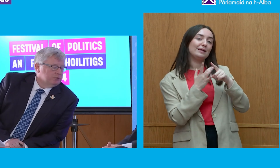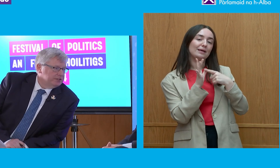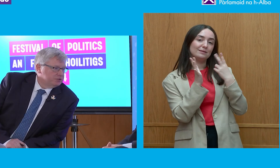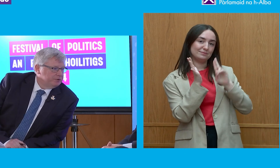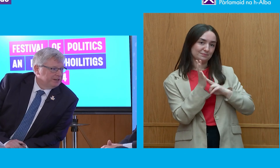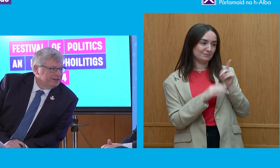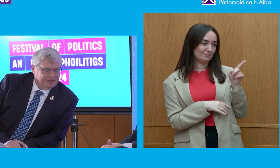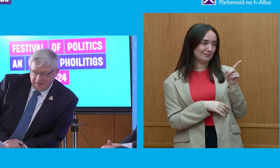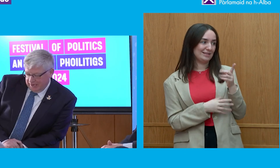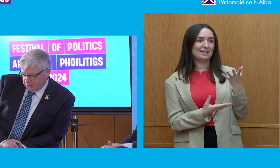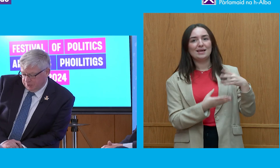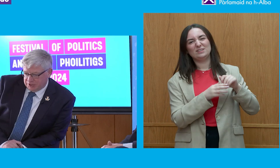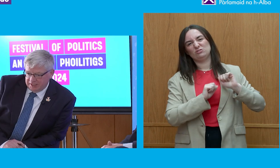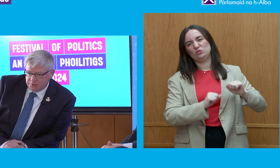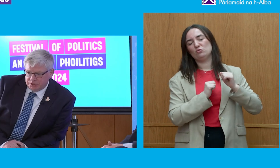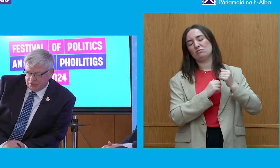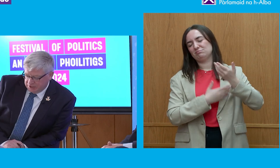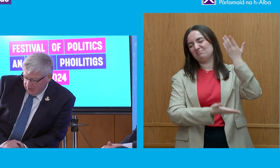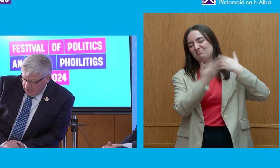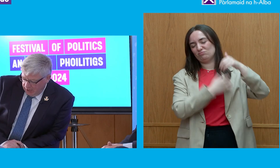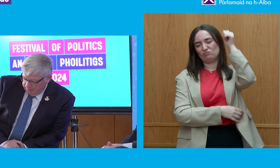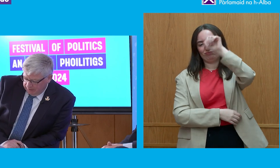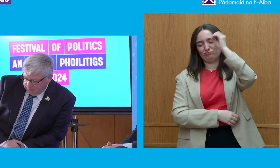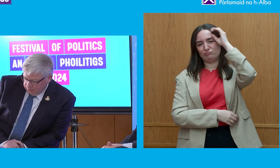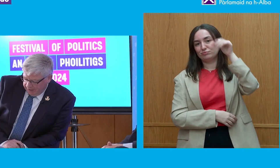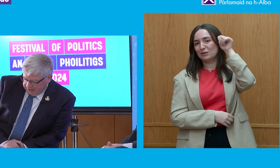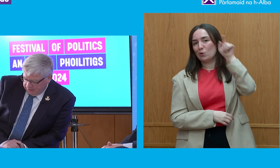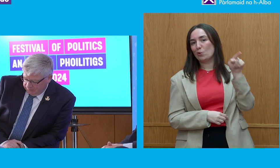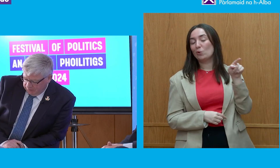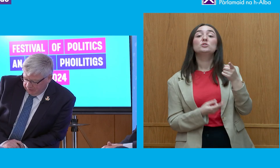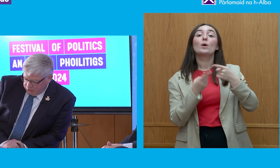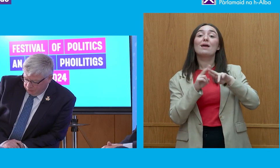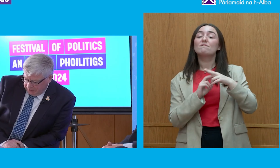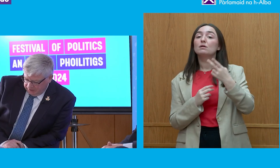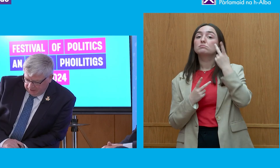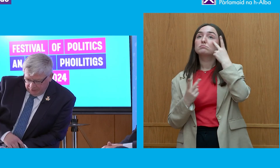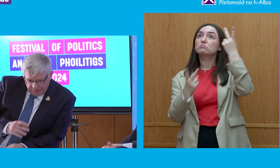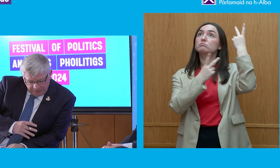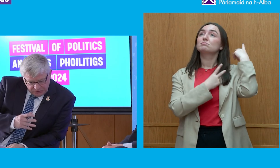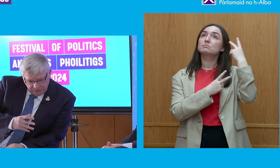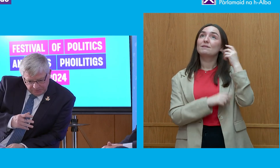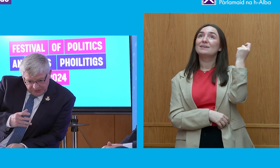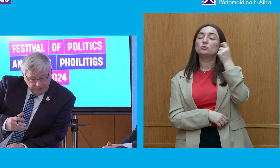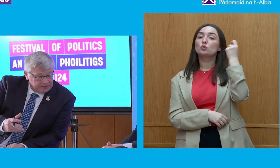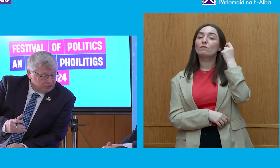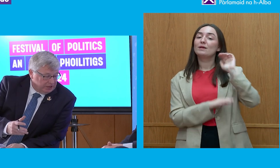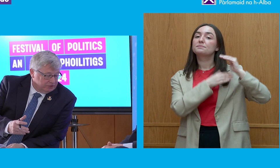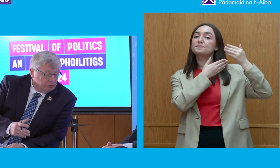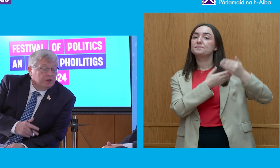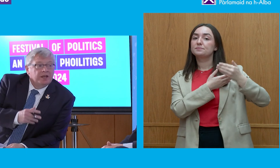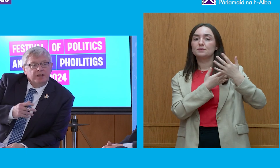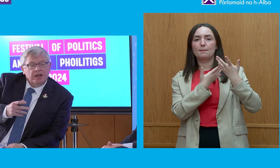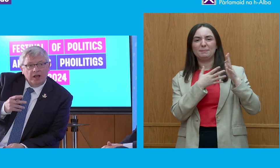bang in your historic expertise, which is if we look back at the Victorian era where we saw significant